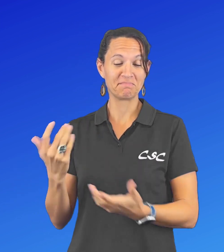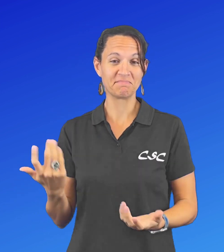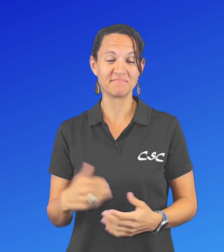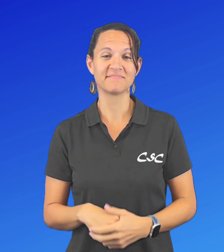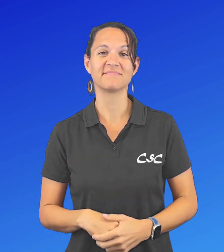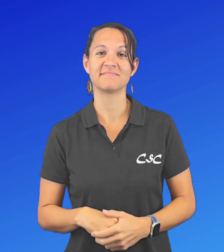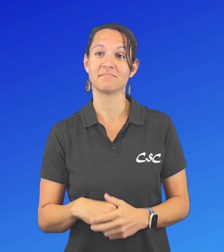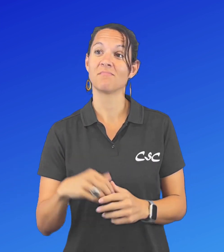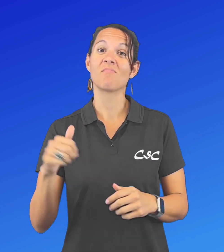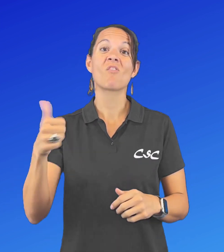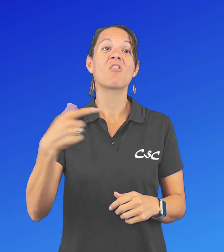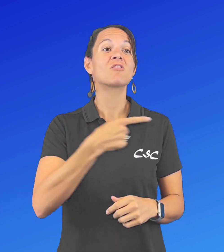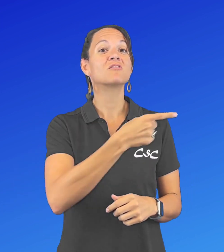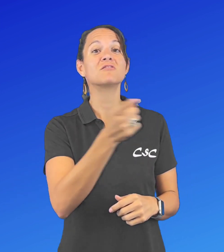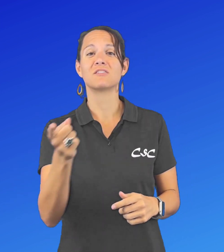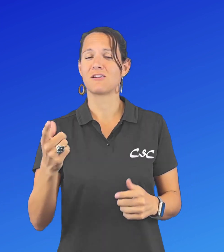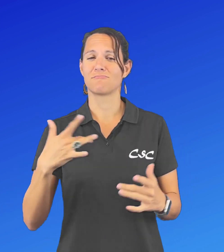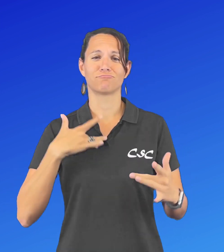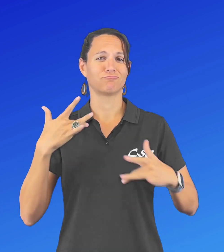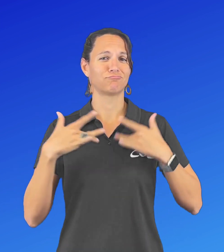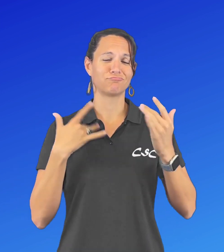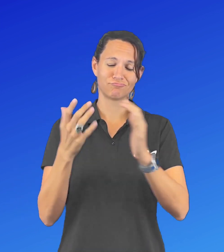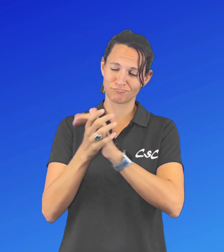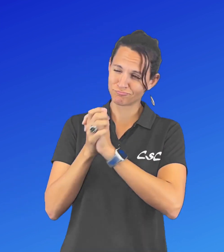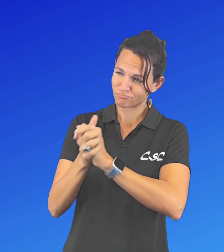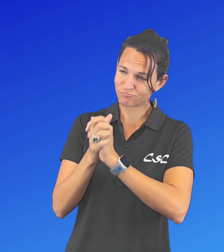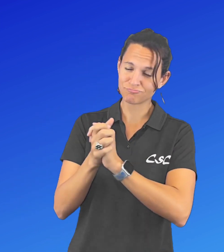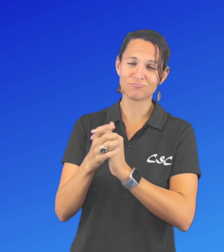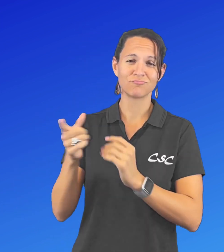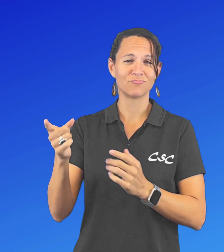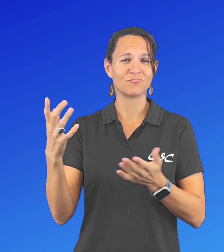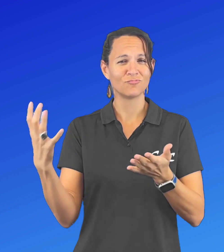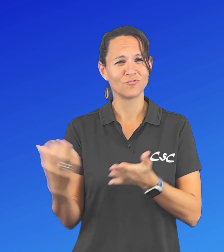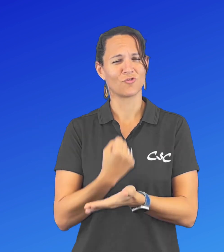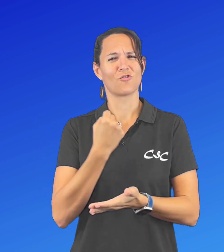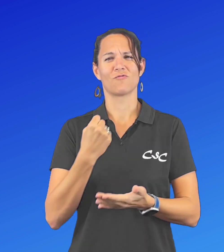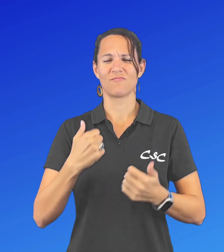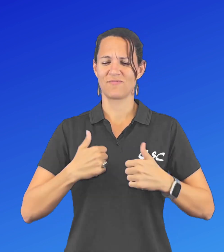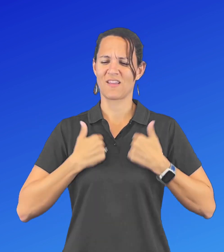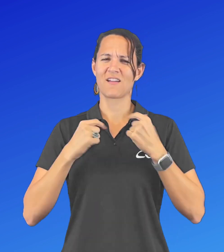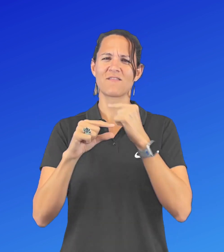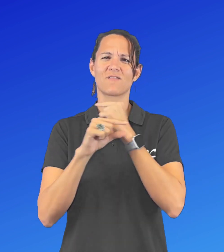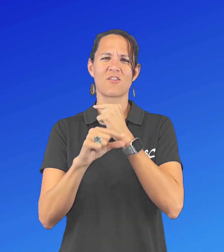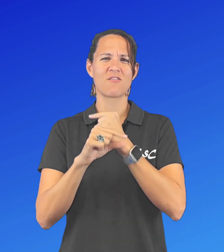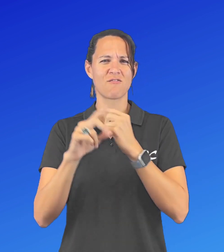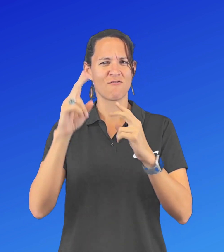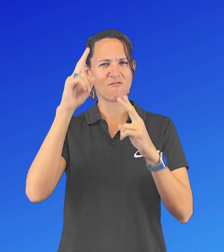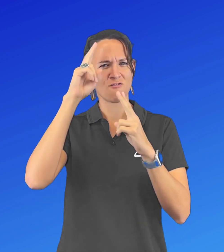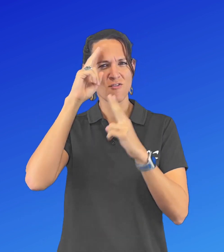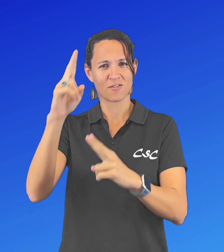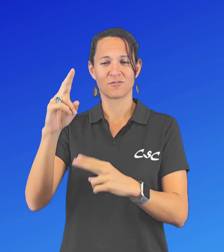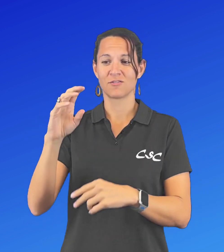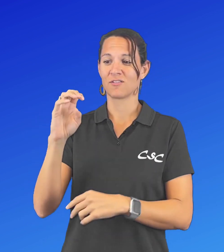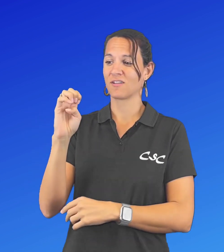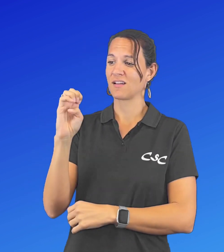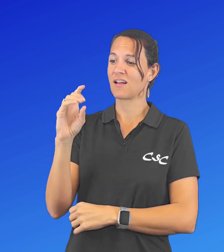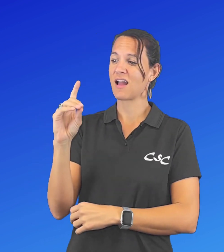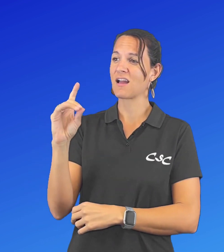Others were thrilled as they congratulated him for winning the Eddie Aikau. A lifeguard